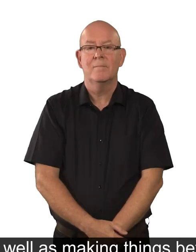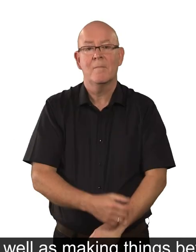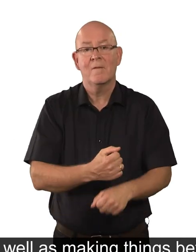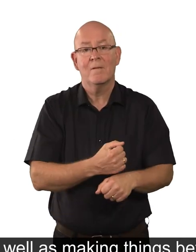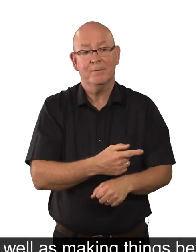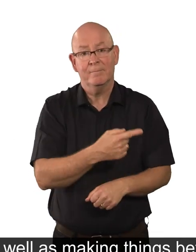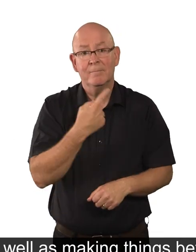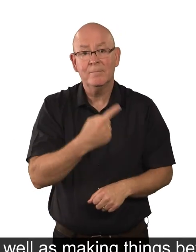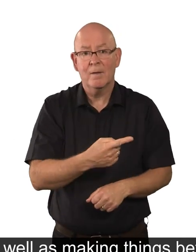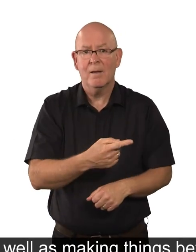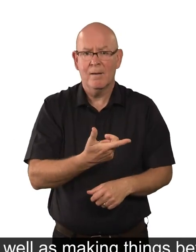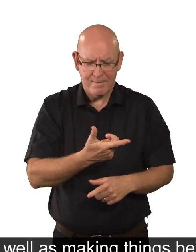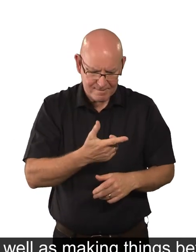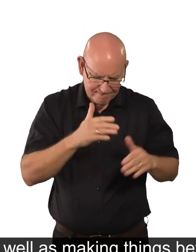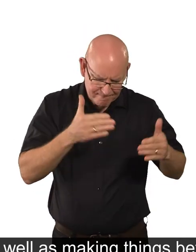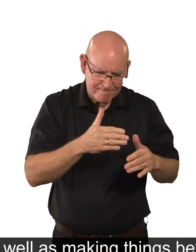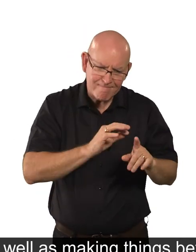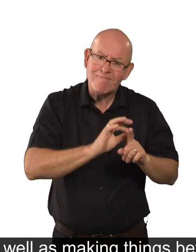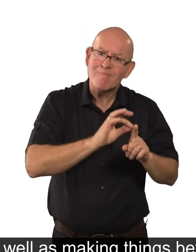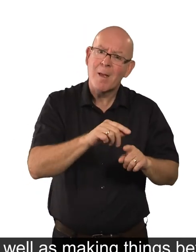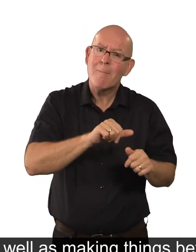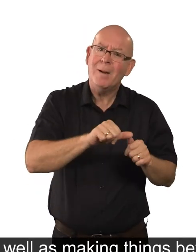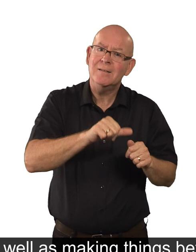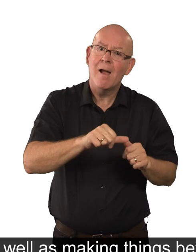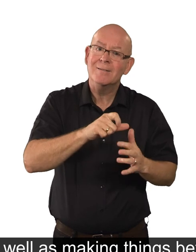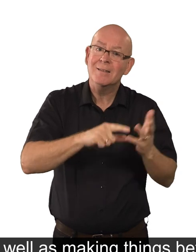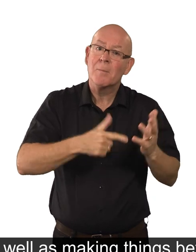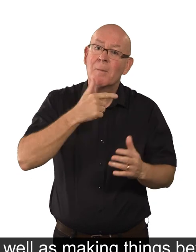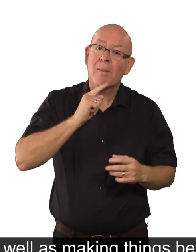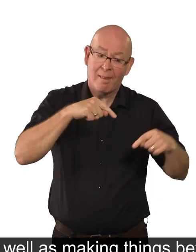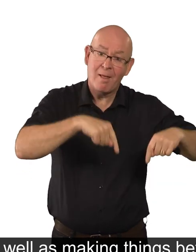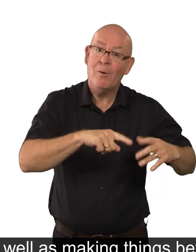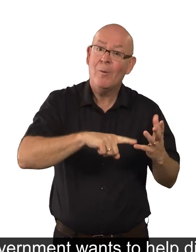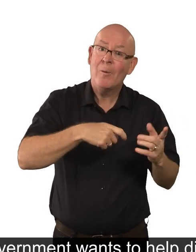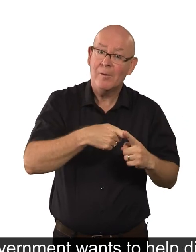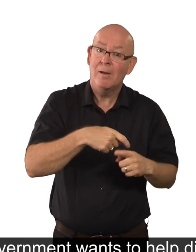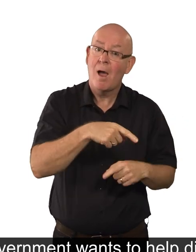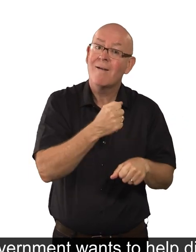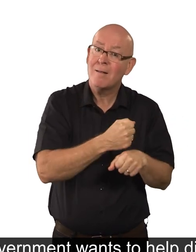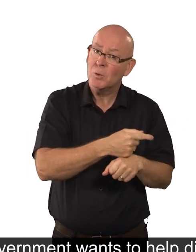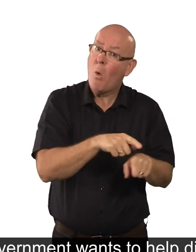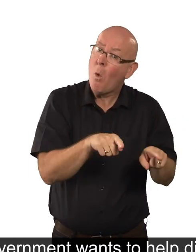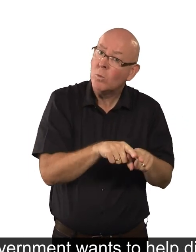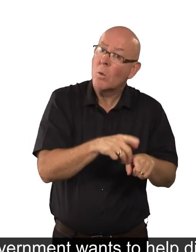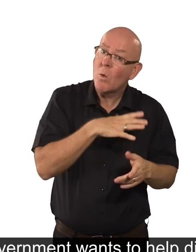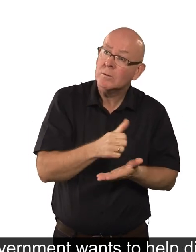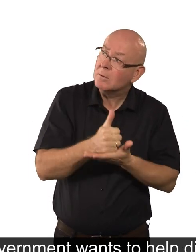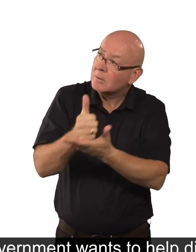As well as making things better for disabled people in the UK, the Government wants to help disabled